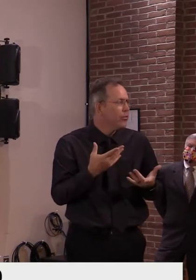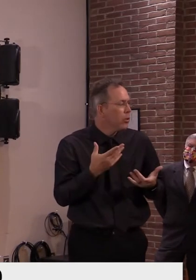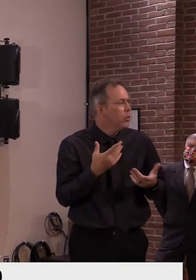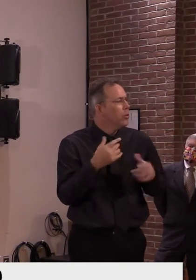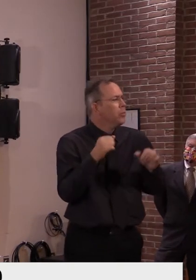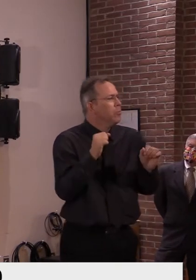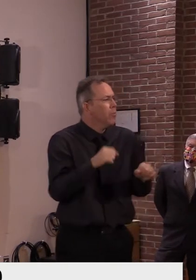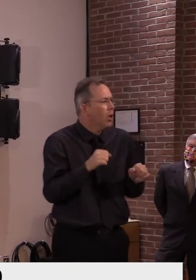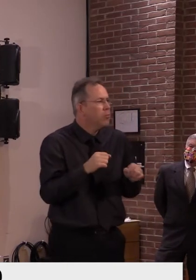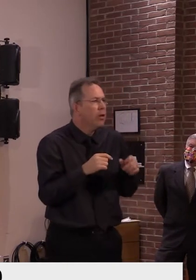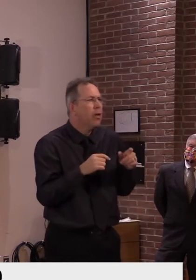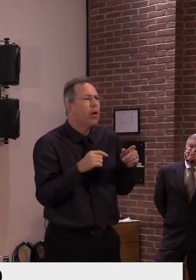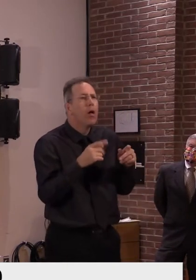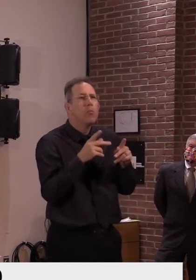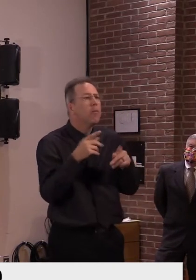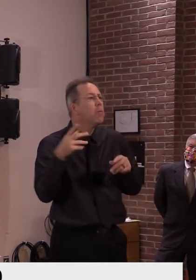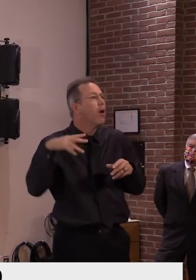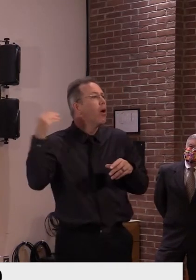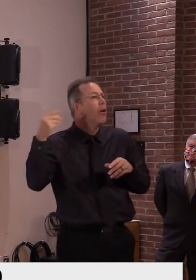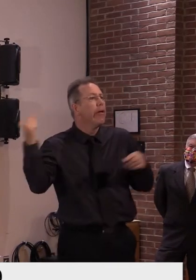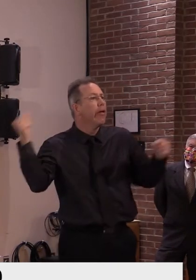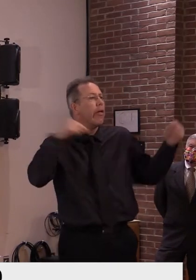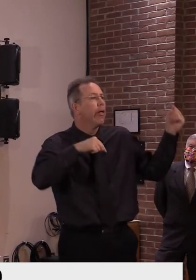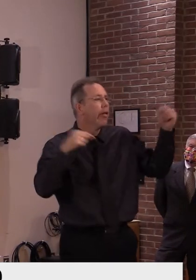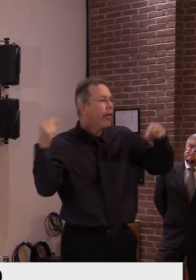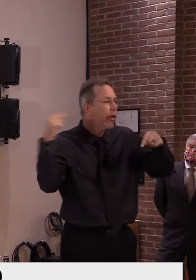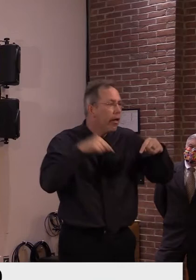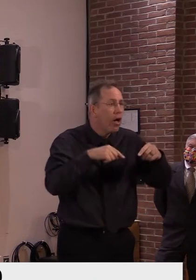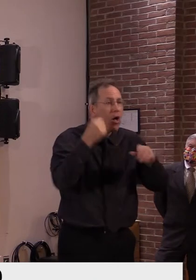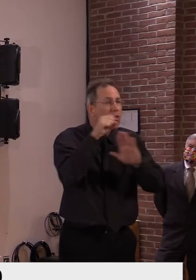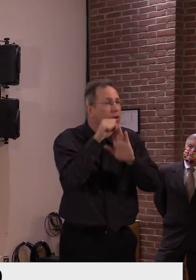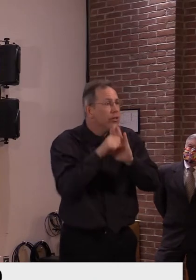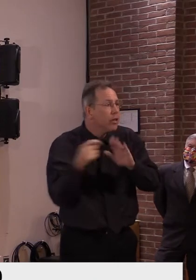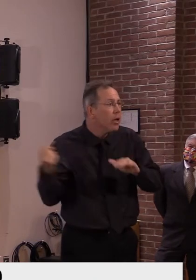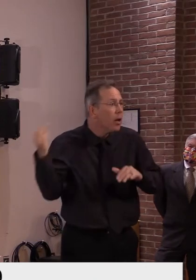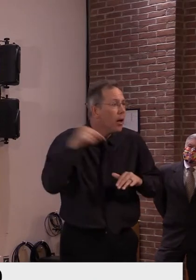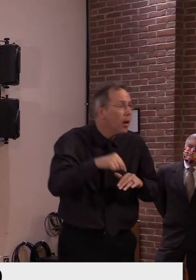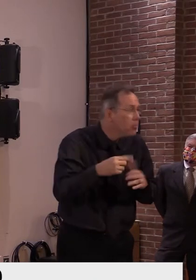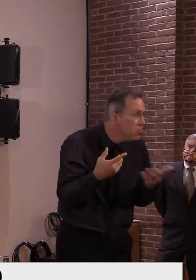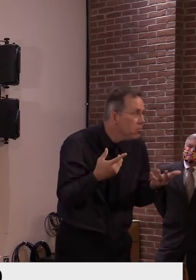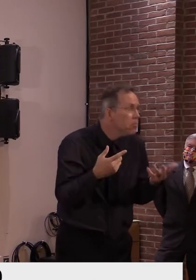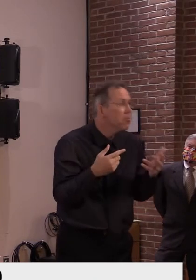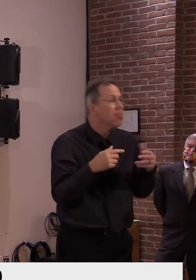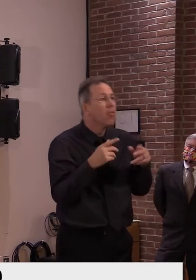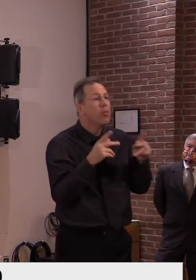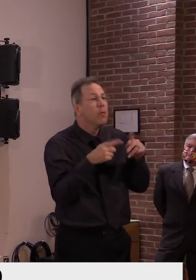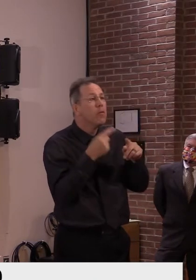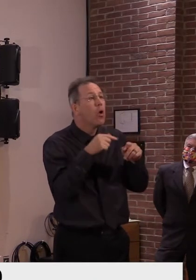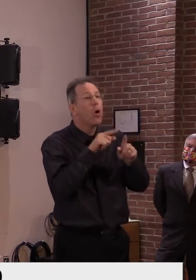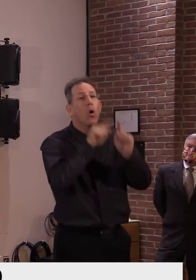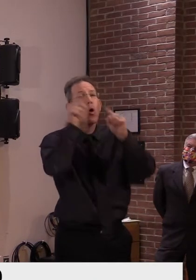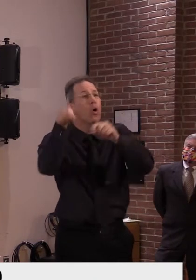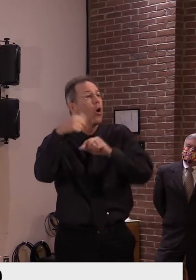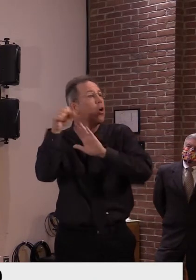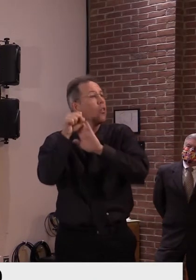quarantine, or Vermoners leaving the state and returning with an exposure that they were unaware of.